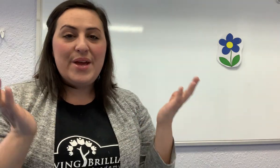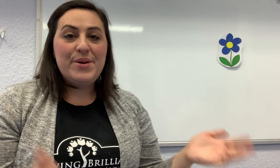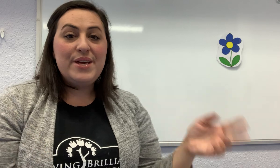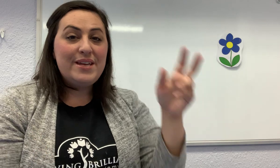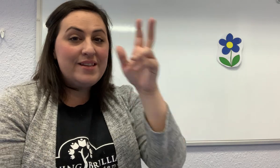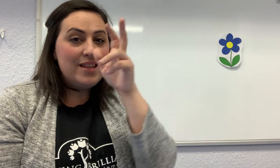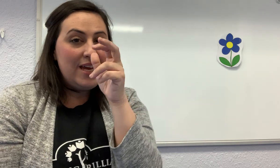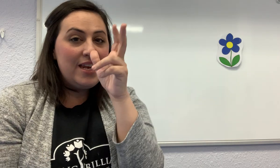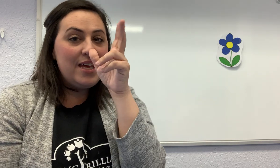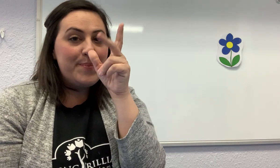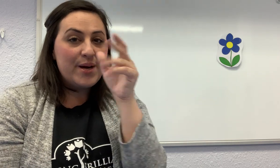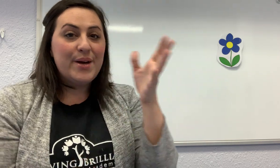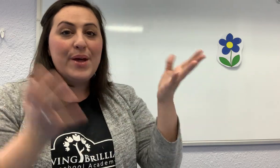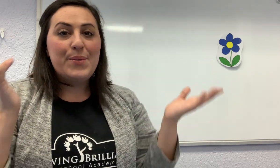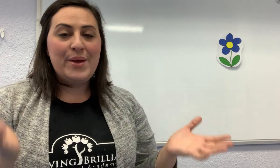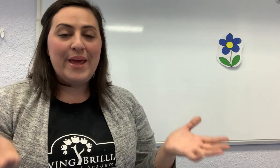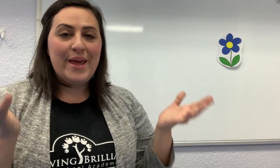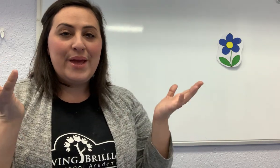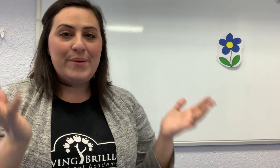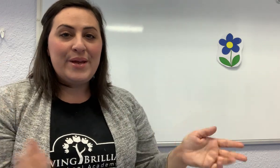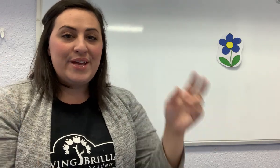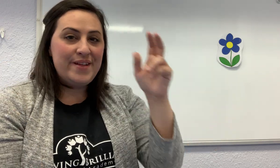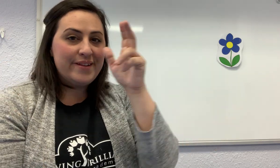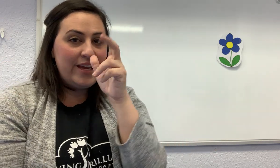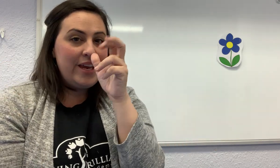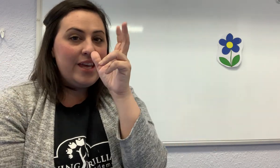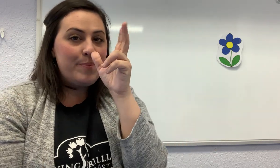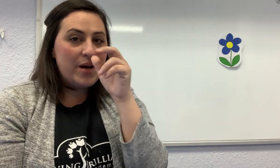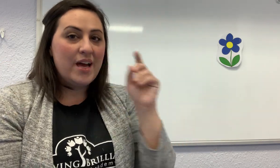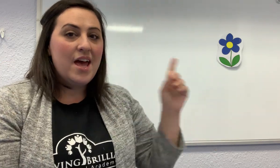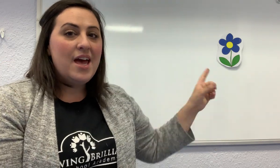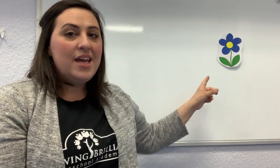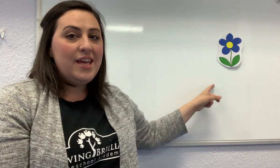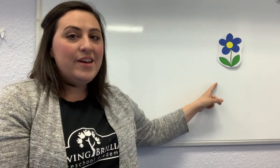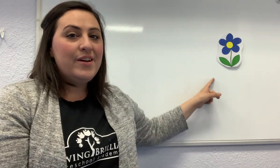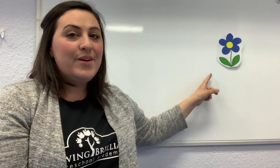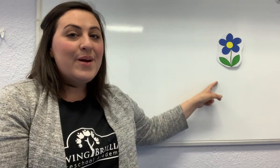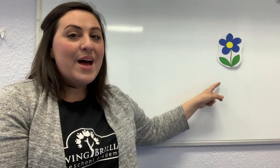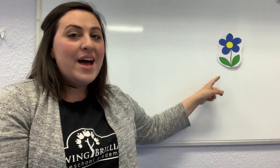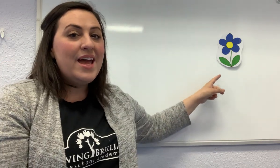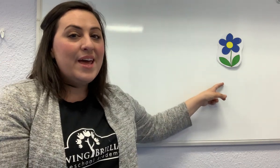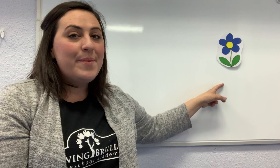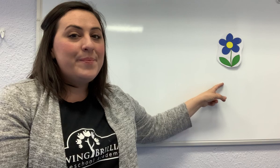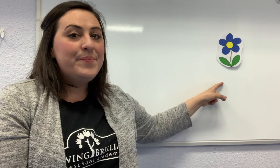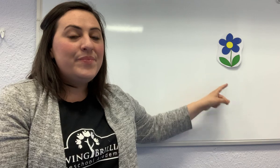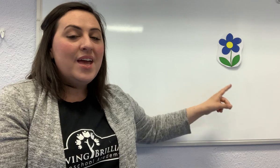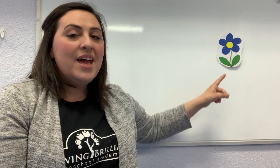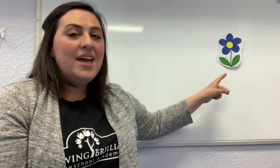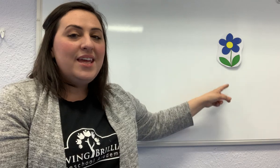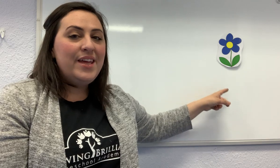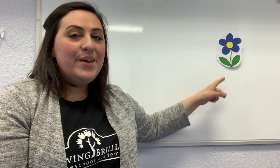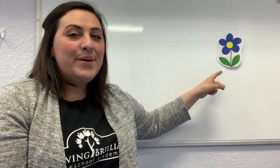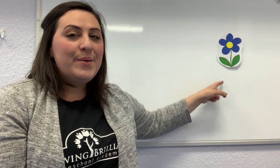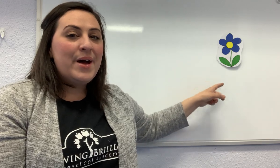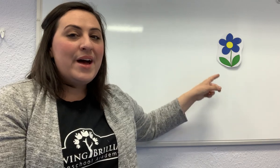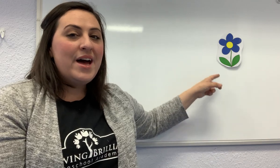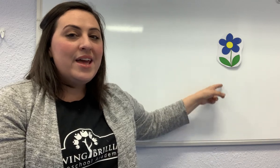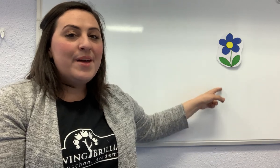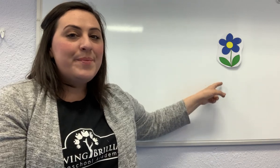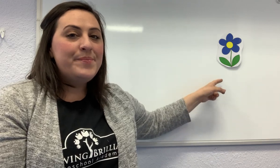is ladybug? Where is ladybug? Here I am. Here I am.